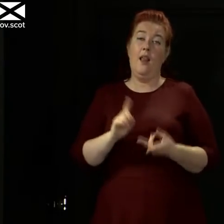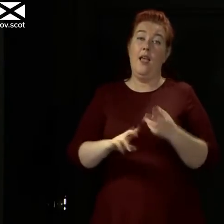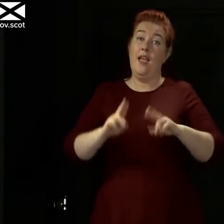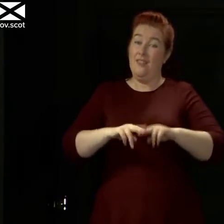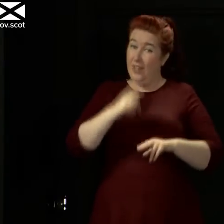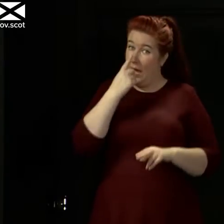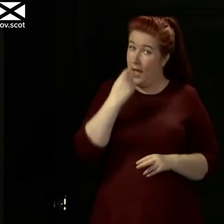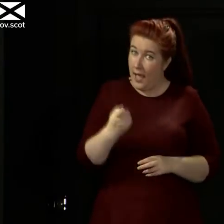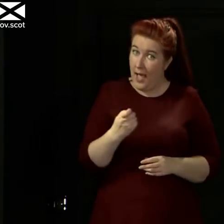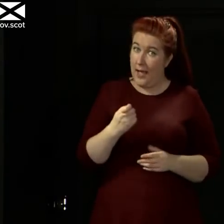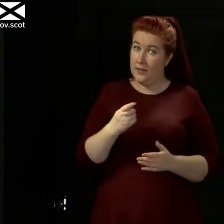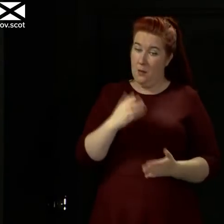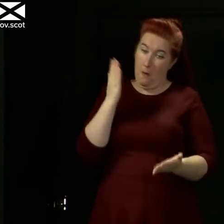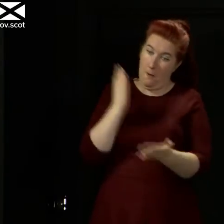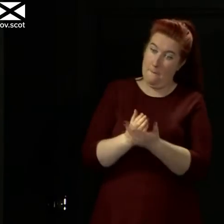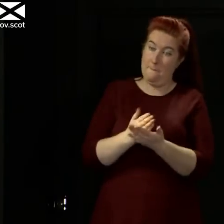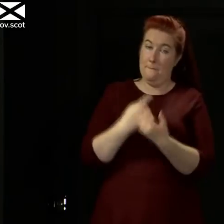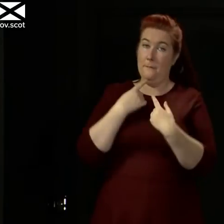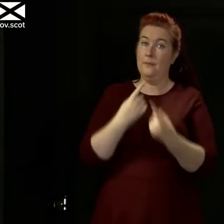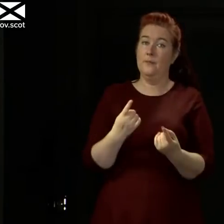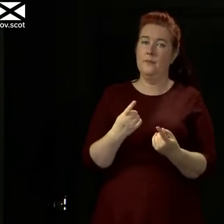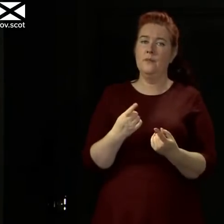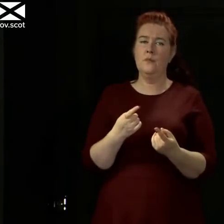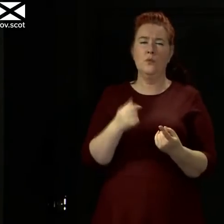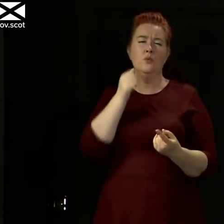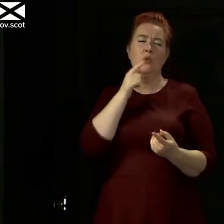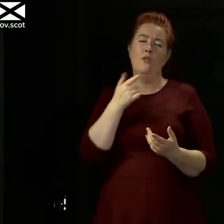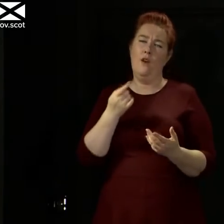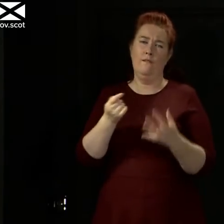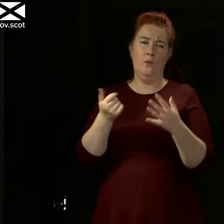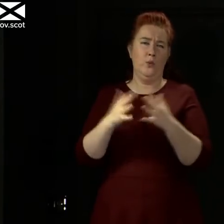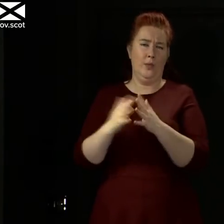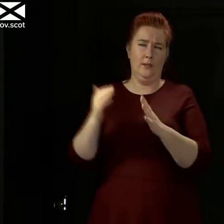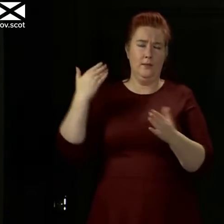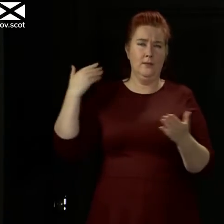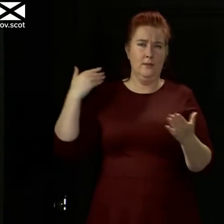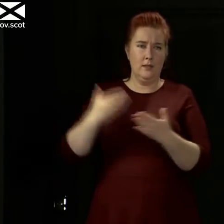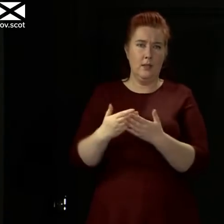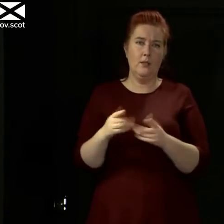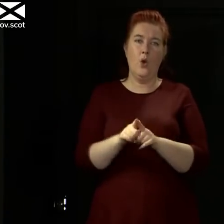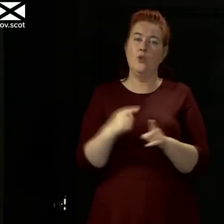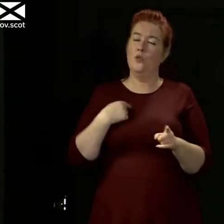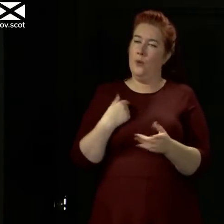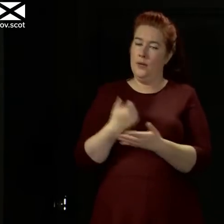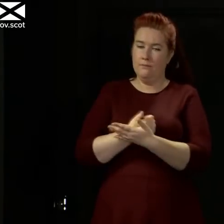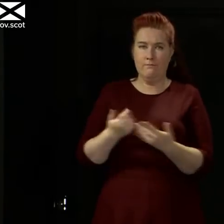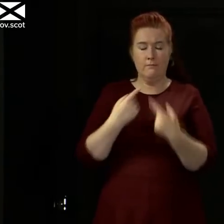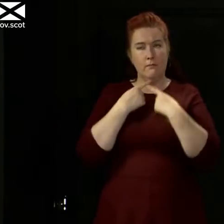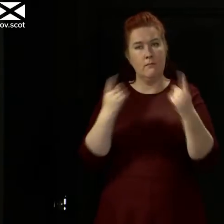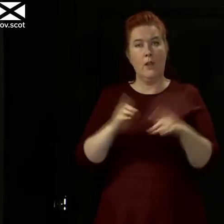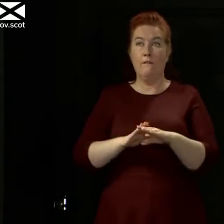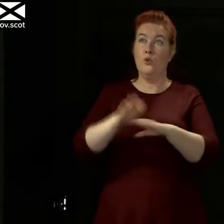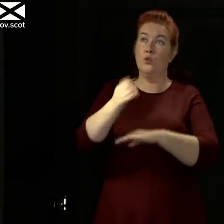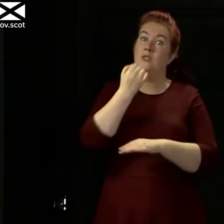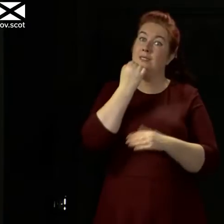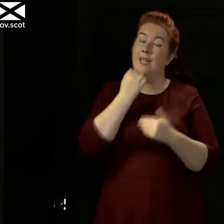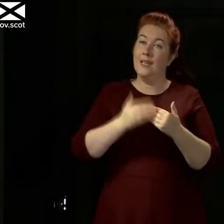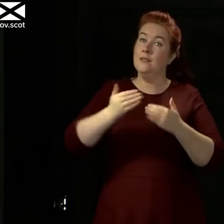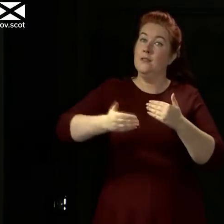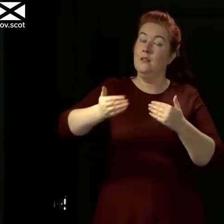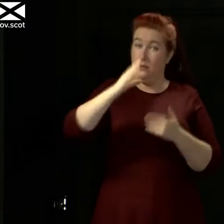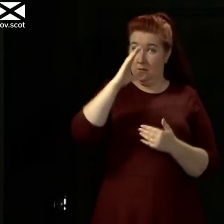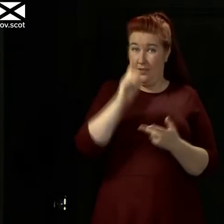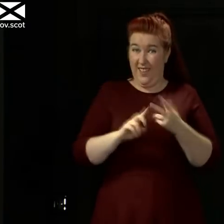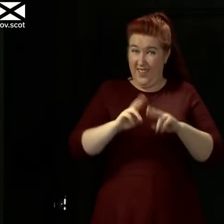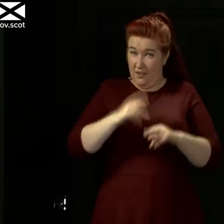you know this from past weeks and the tendency we have had to announce dates in the future, even if there were some weeks in the future.